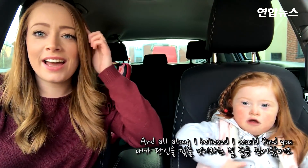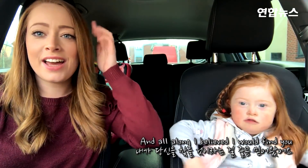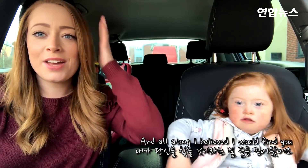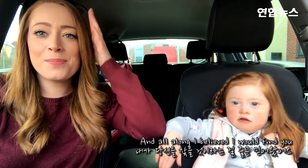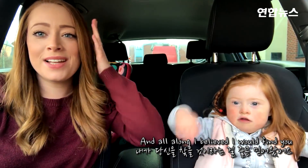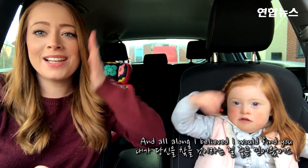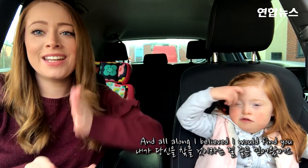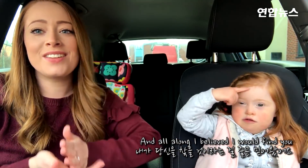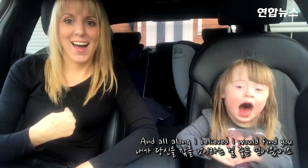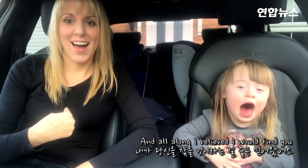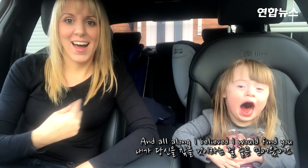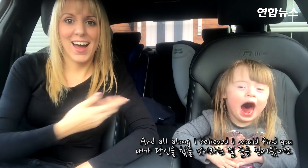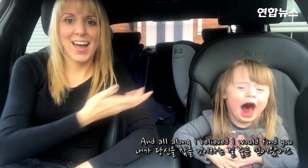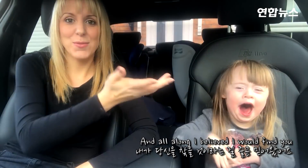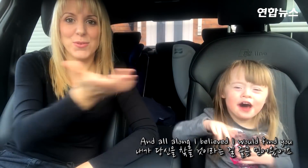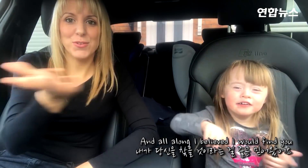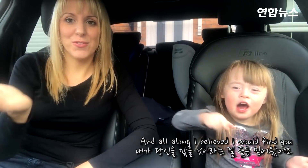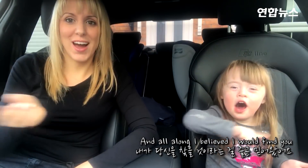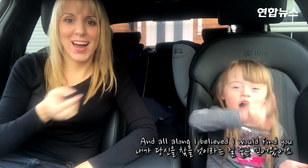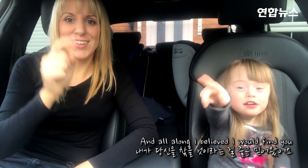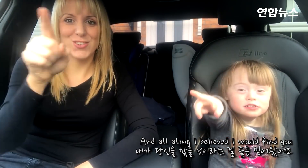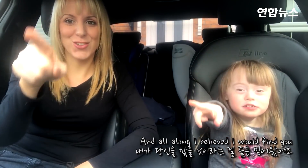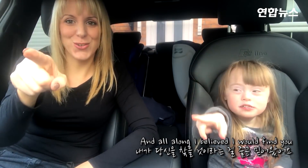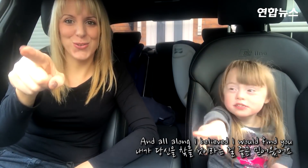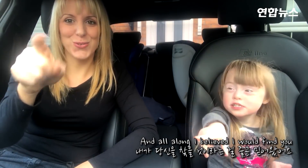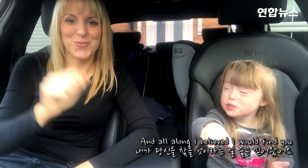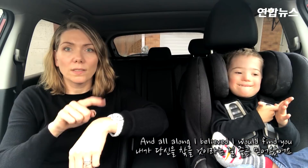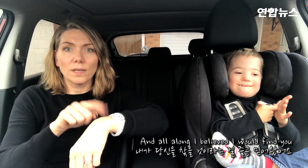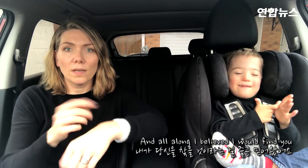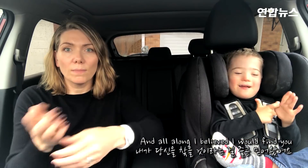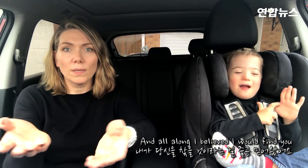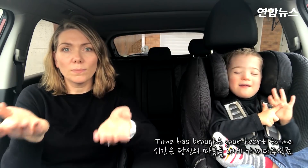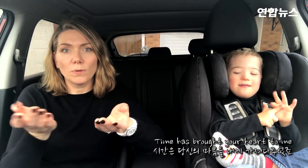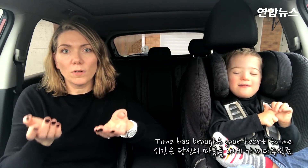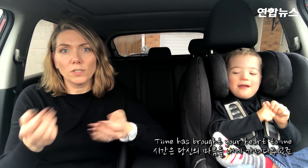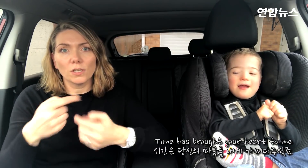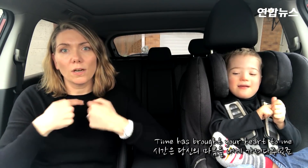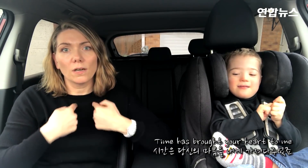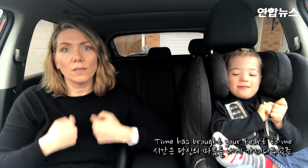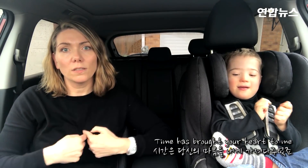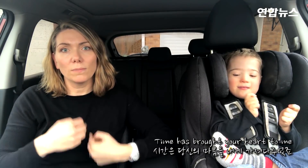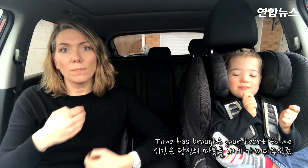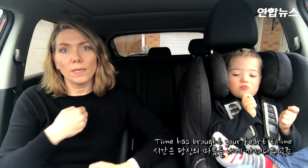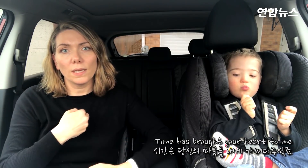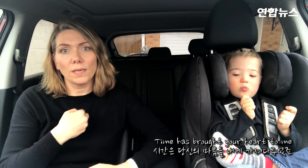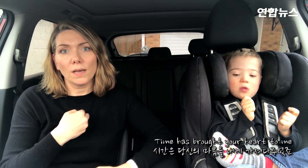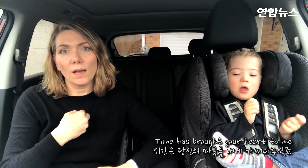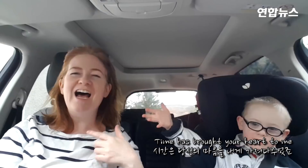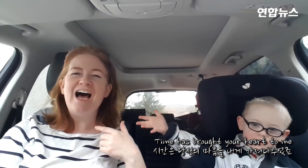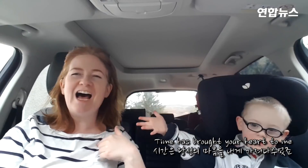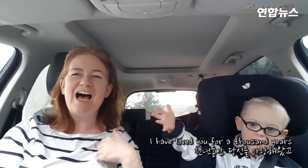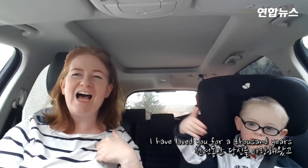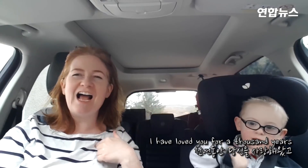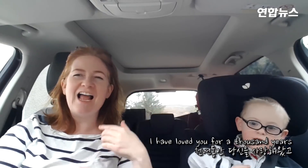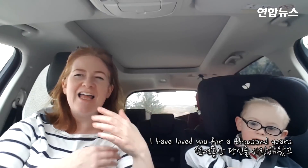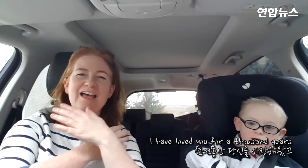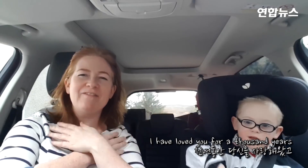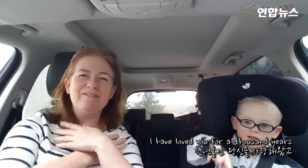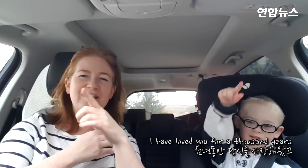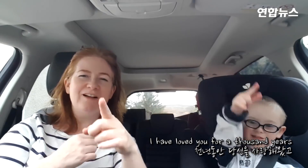I believed I would find you Time has brought your heart to me I love